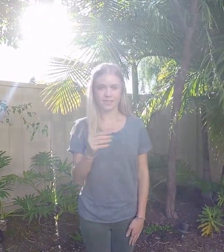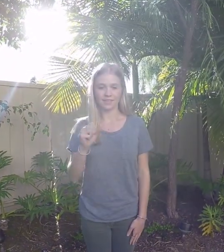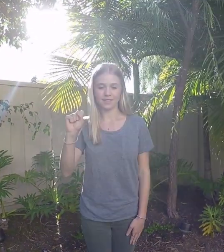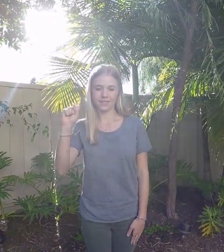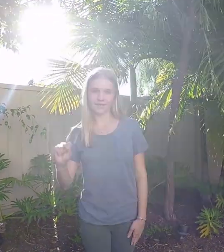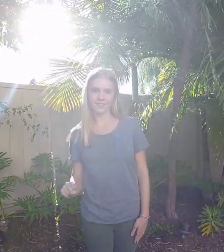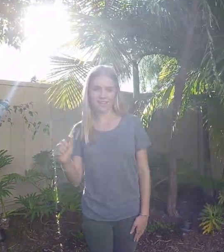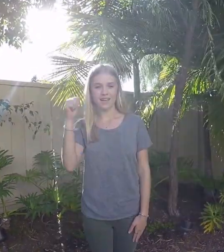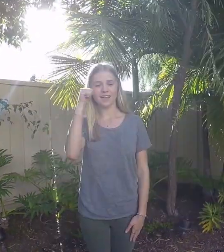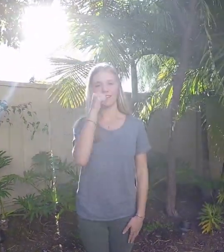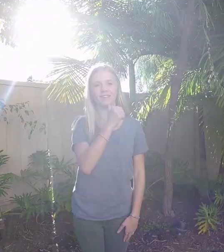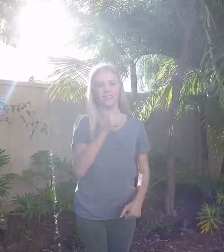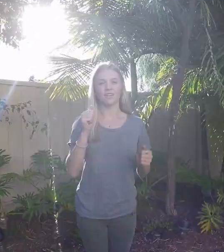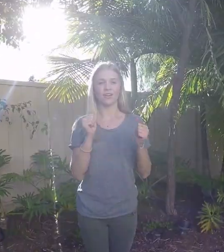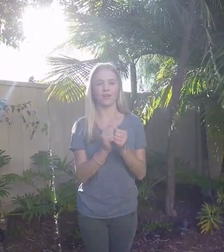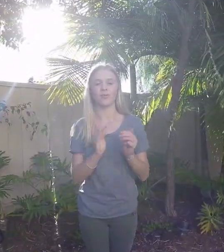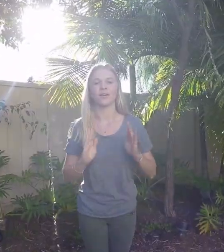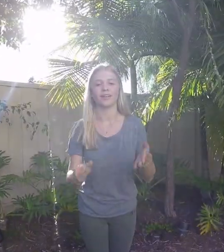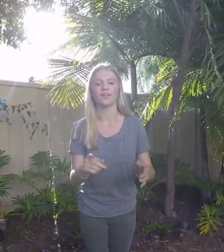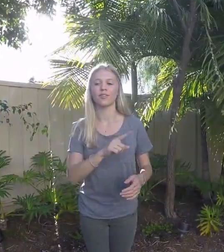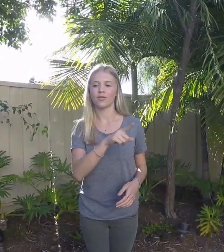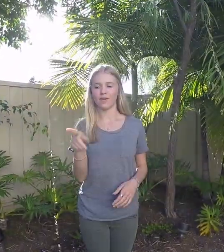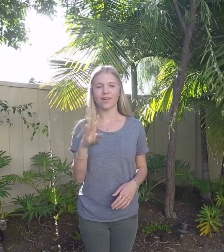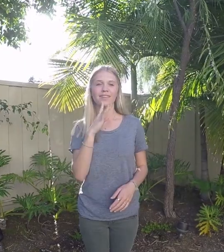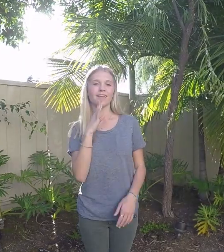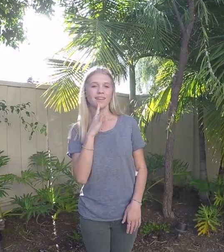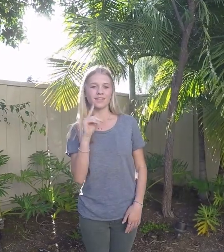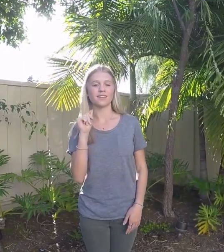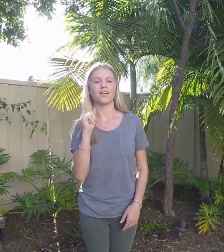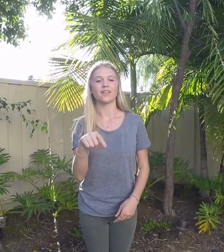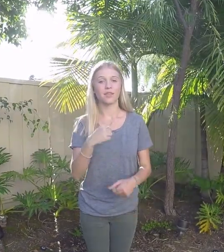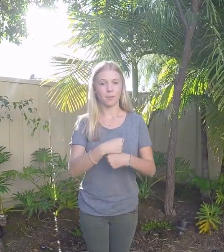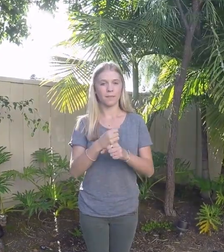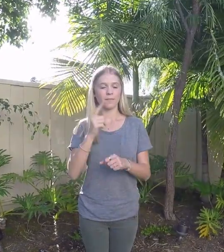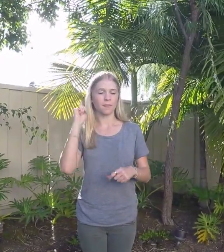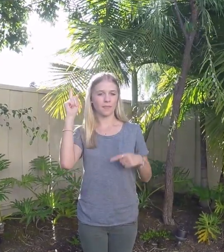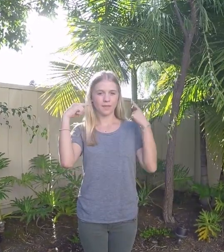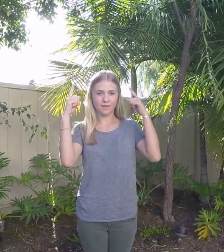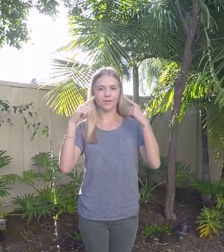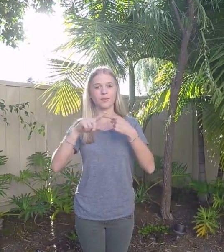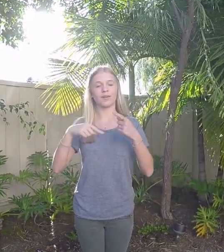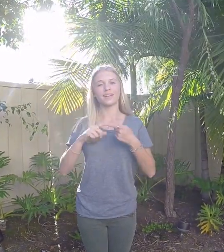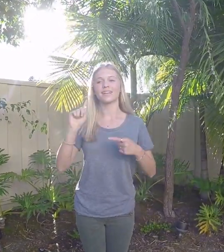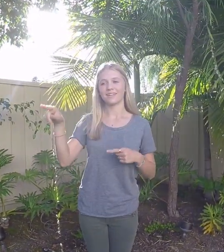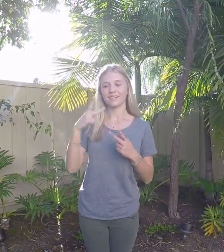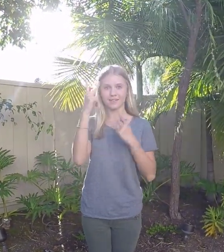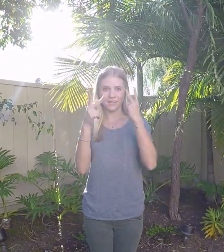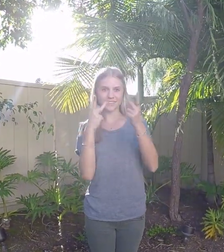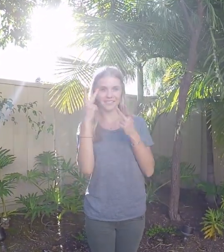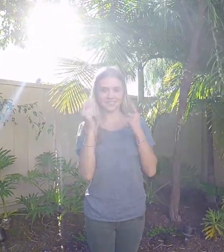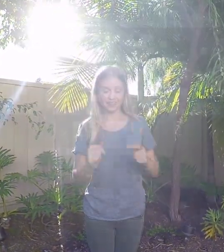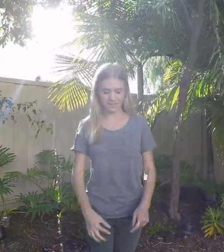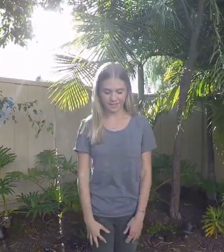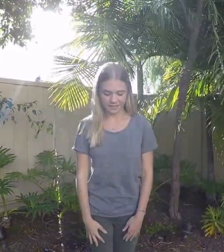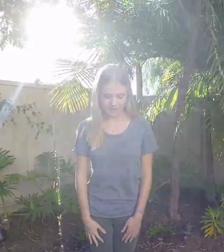And the Southern girls with the way they talk They knock me out when I'm down there